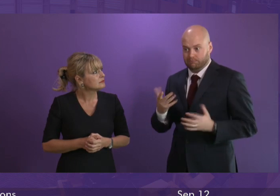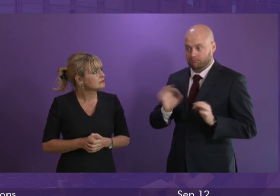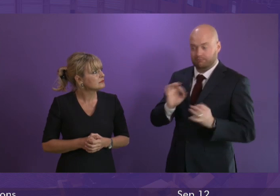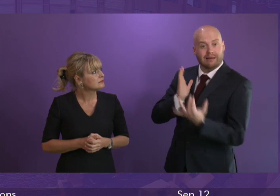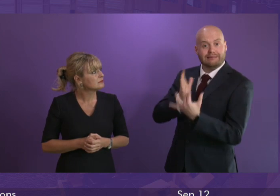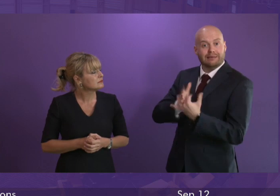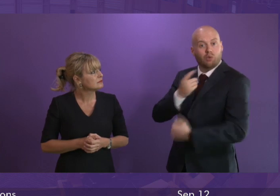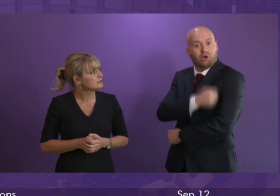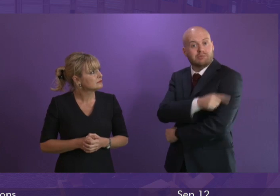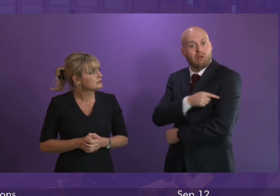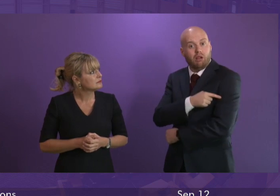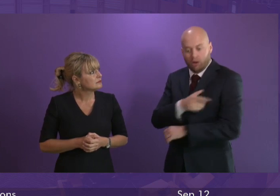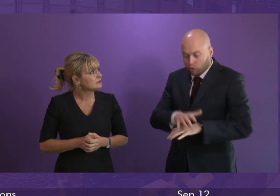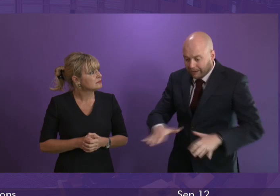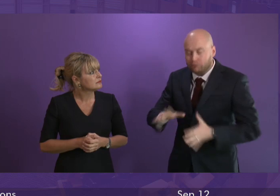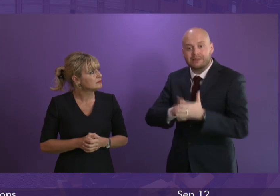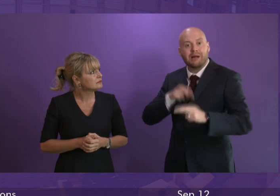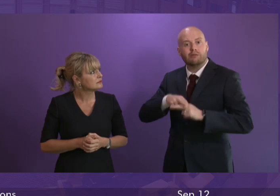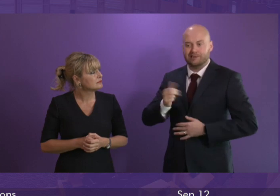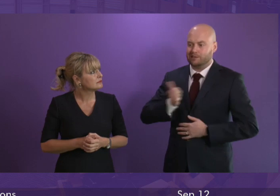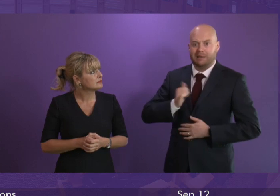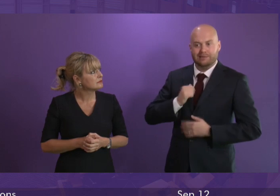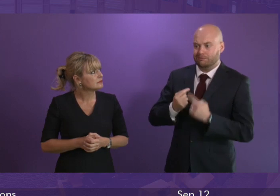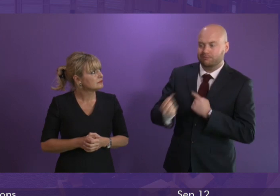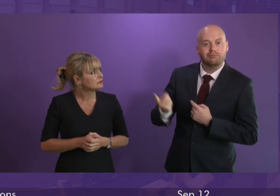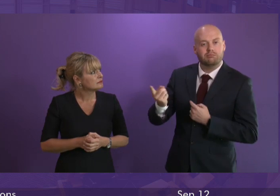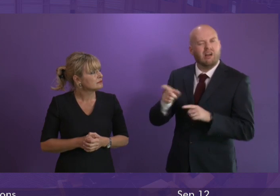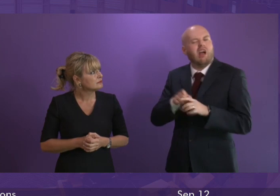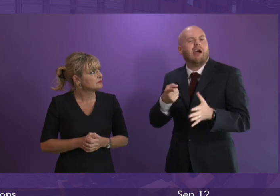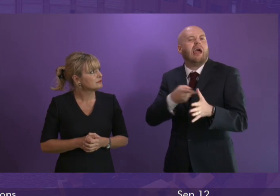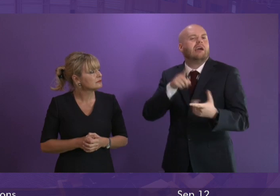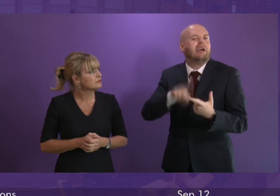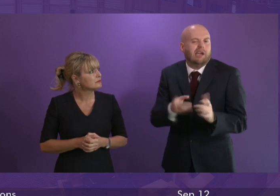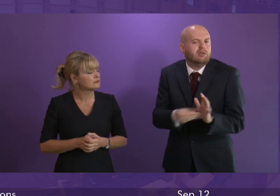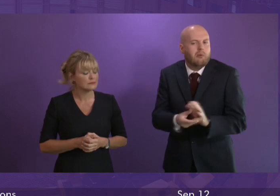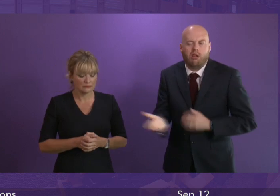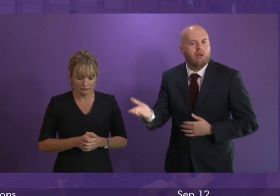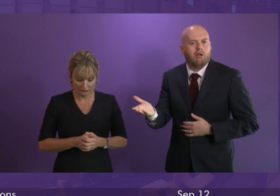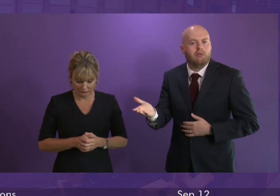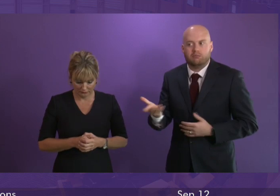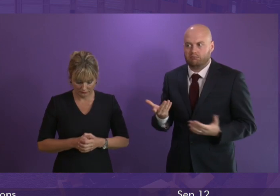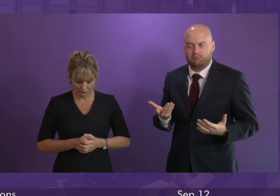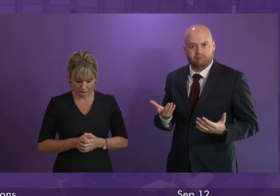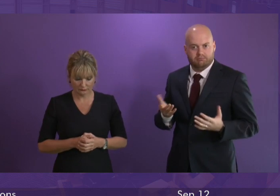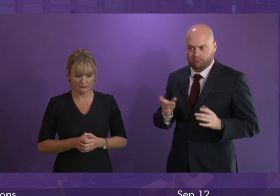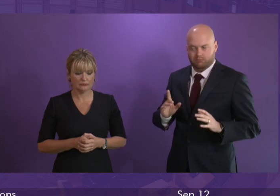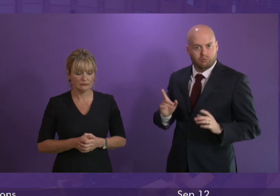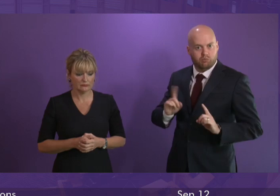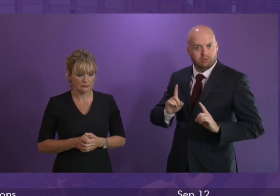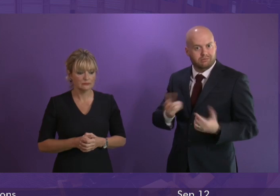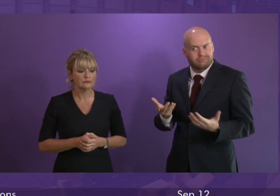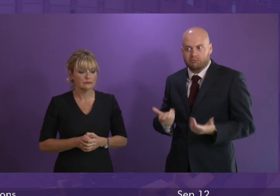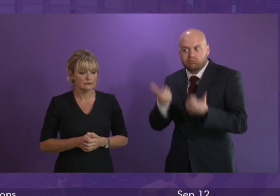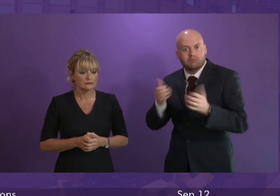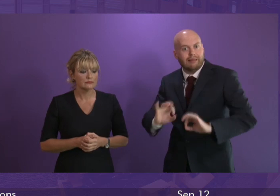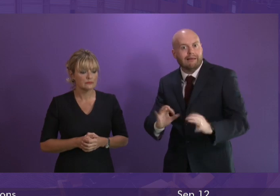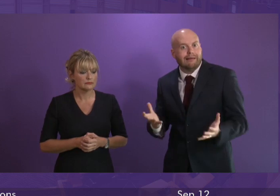parents were entitled to expect in A&E alone. This is a saga from which nobody emerges well, not the health board, not the